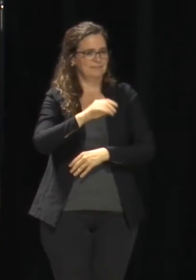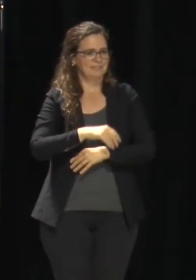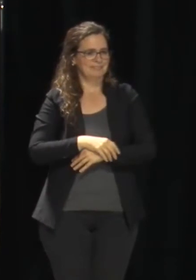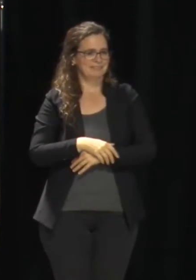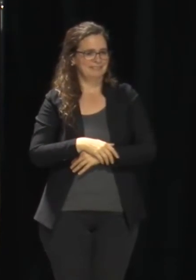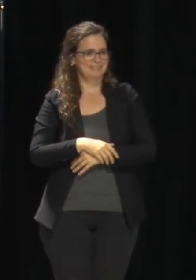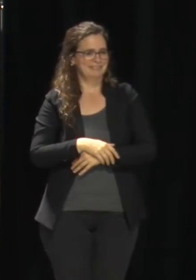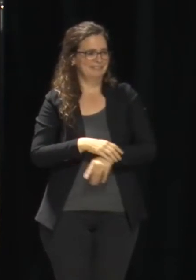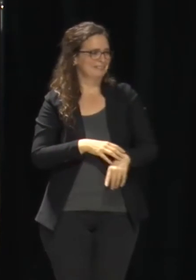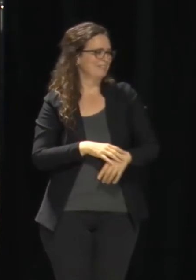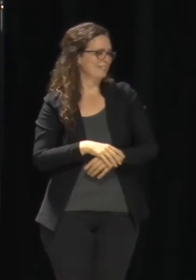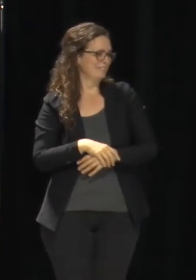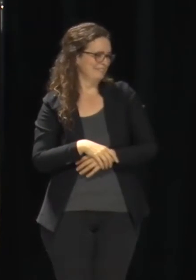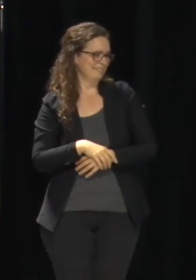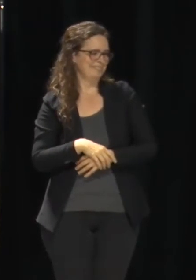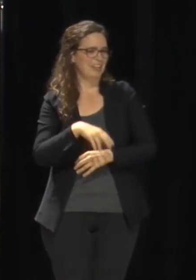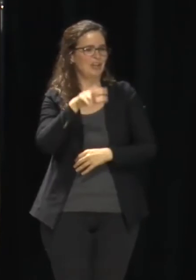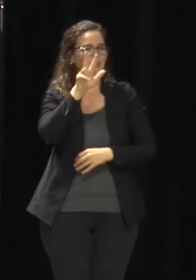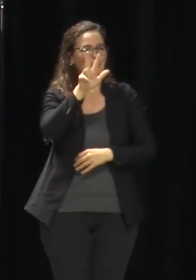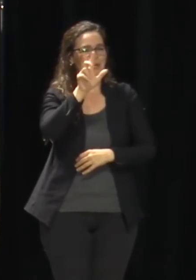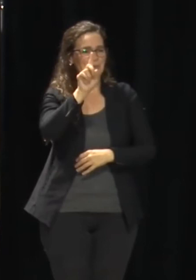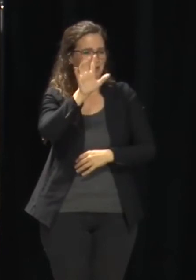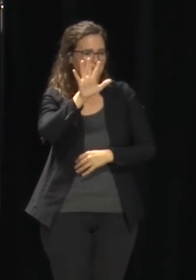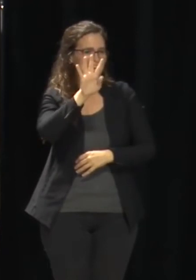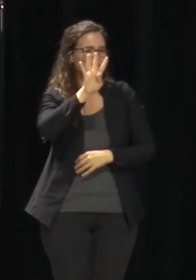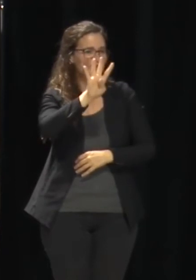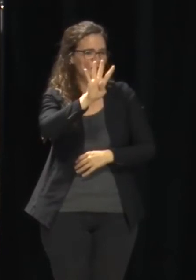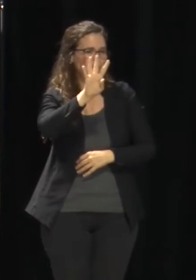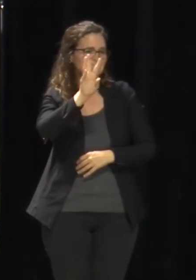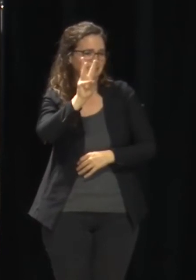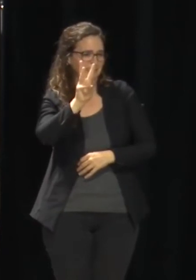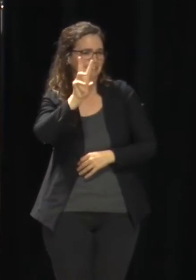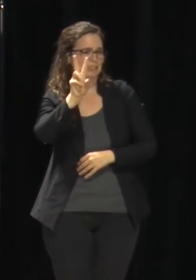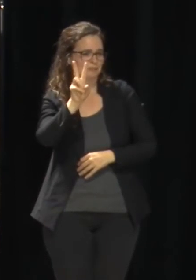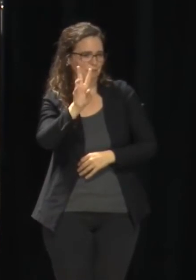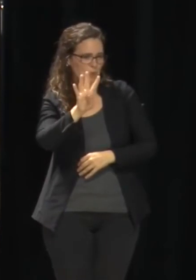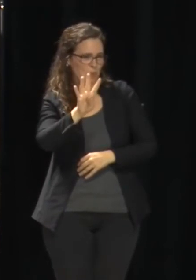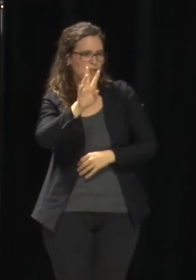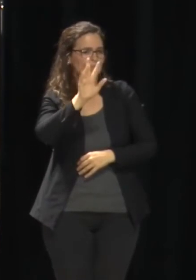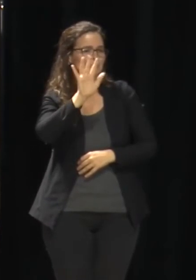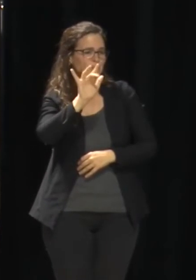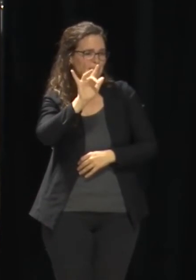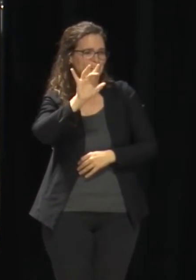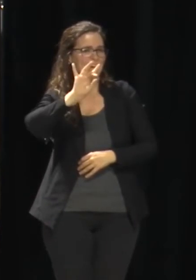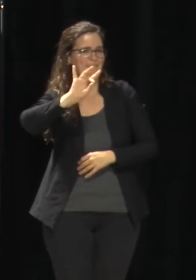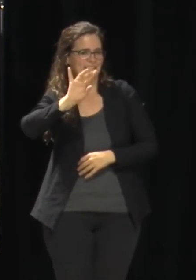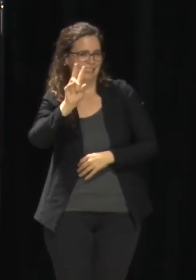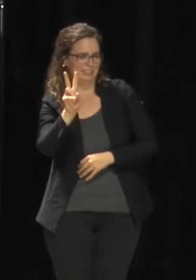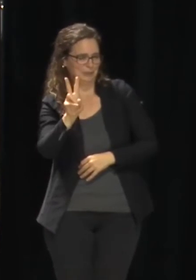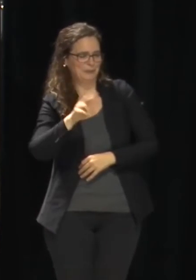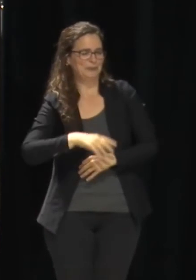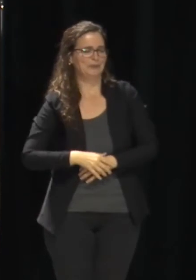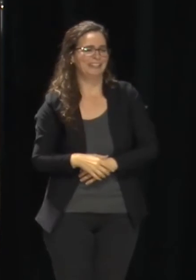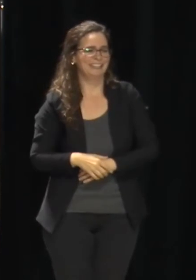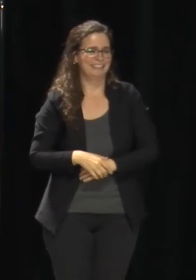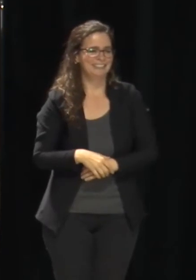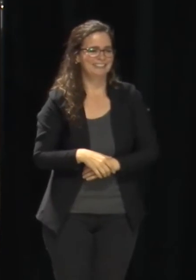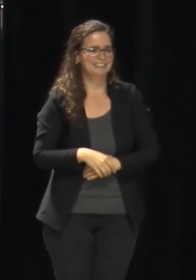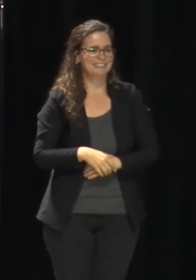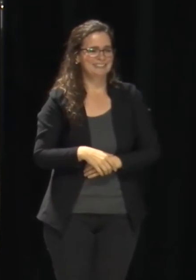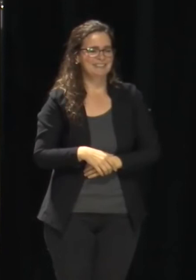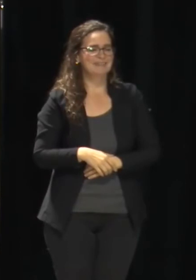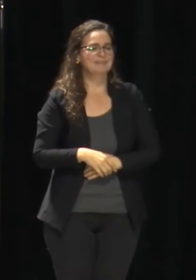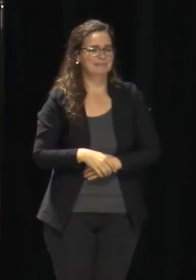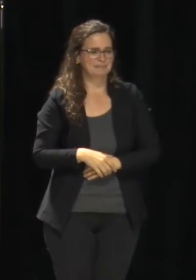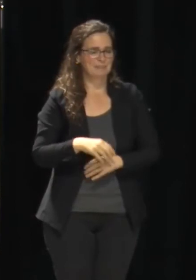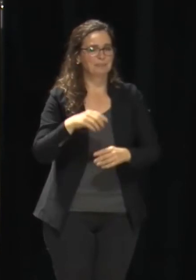And any child, certainly under 18, must have an adult who can provide consent with